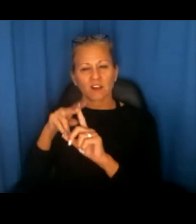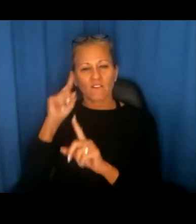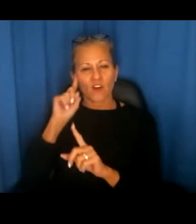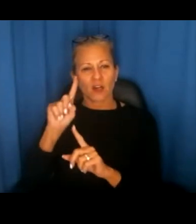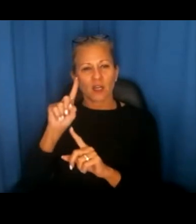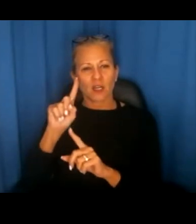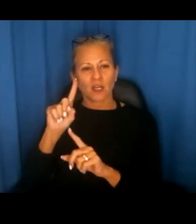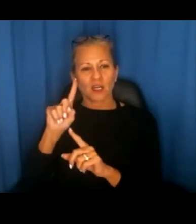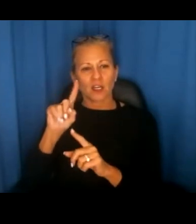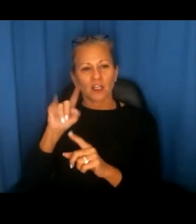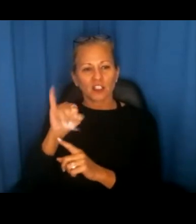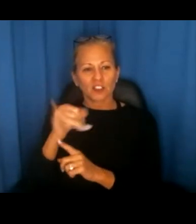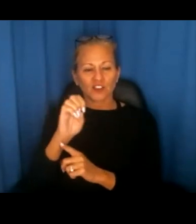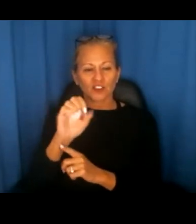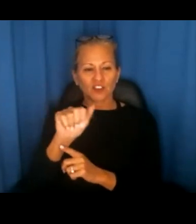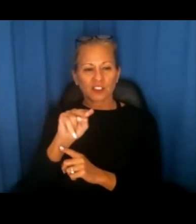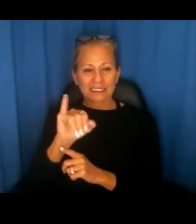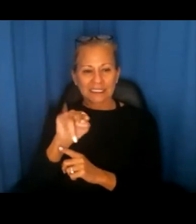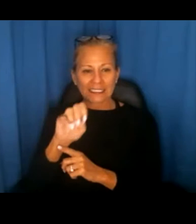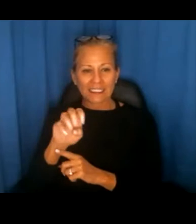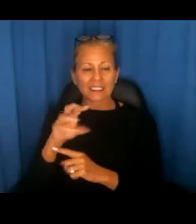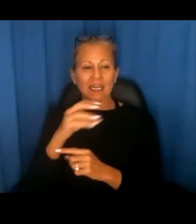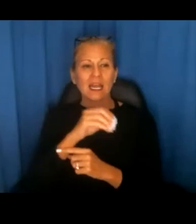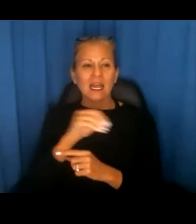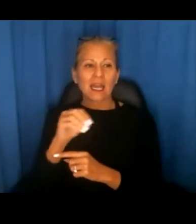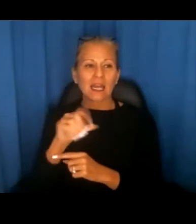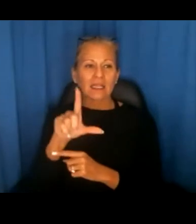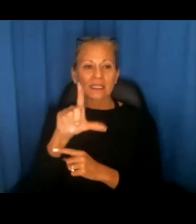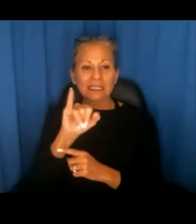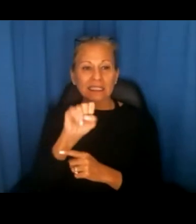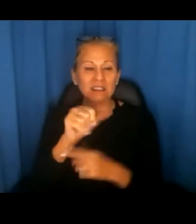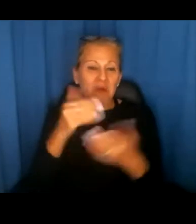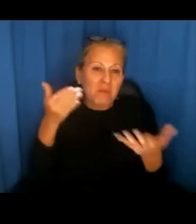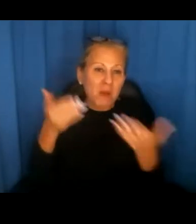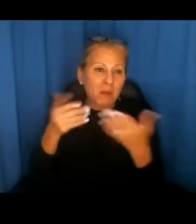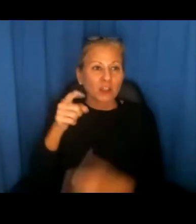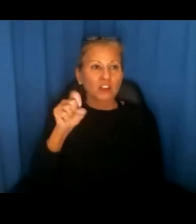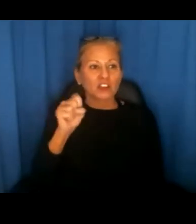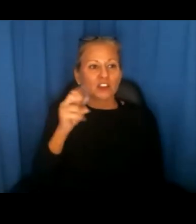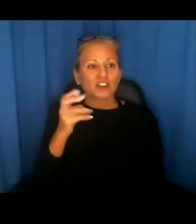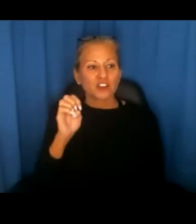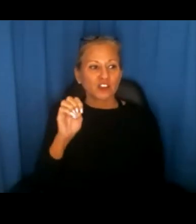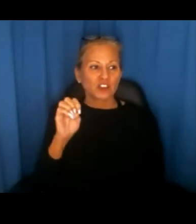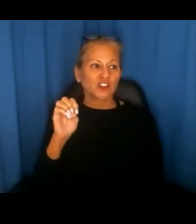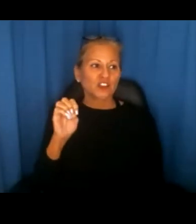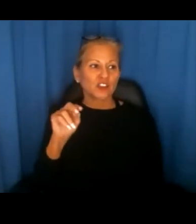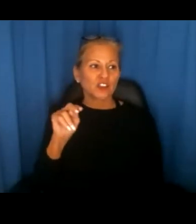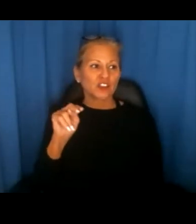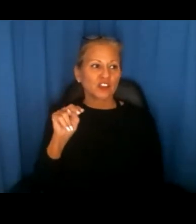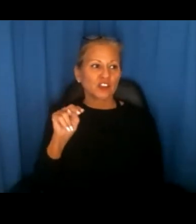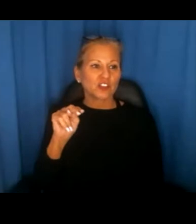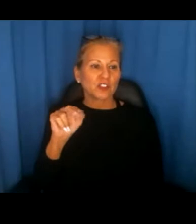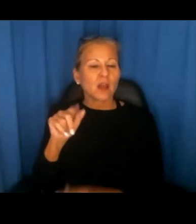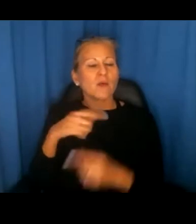for Janine and Lisa and possibly Sheena to answer here. The question is around, is HUD or